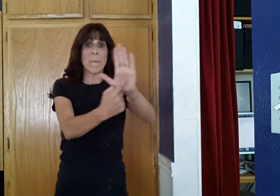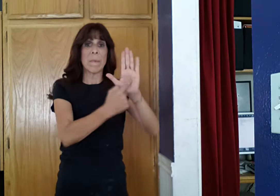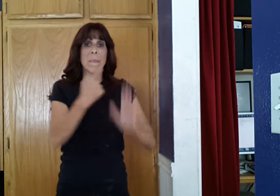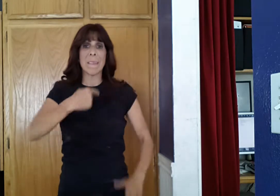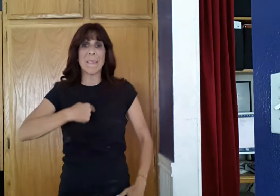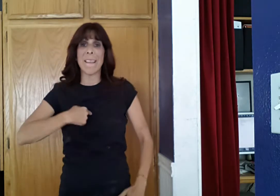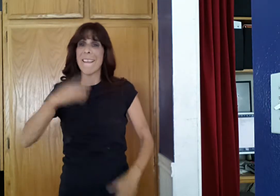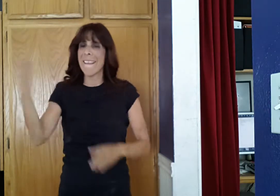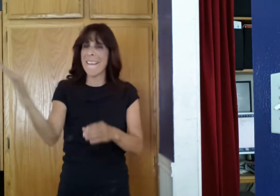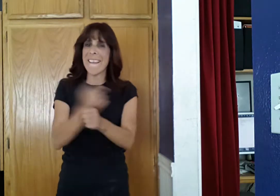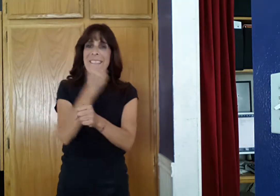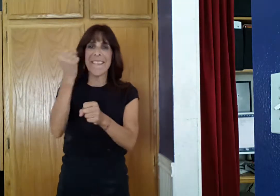right song.